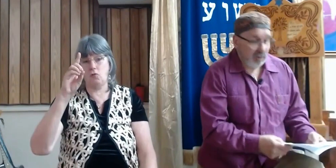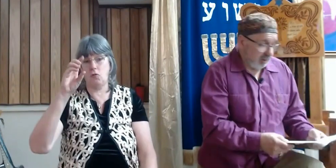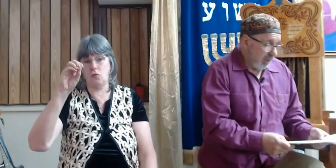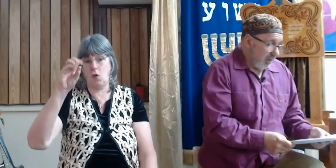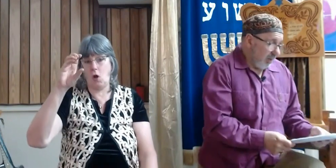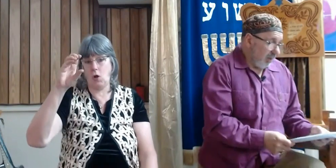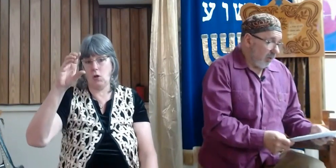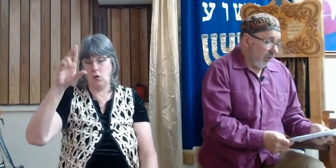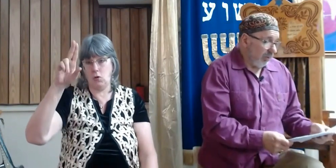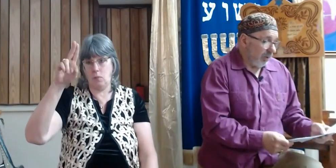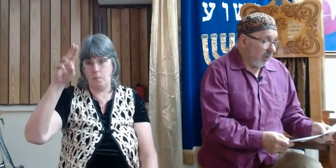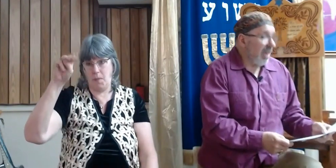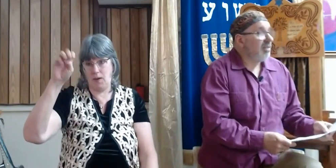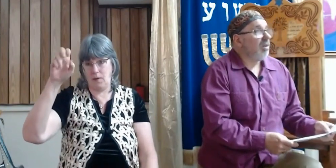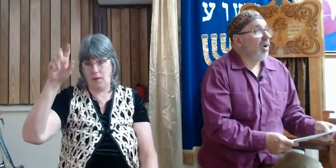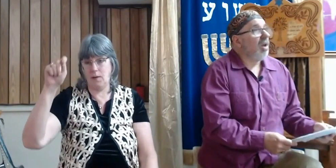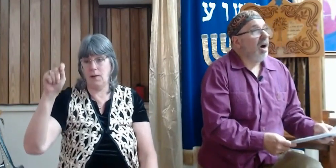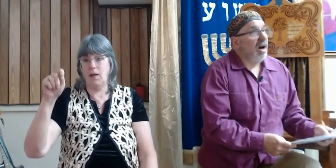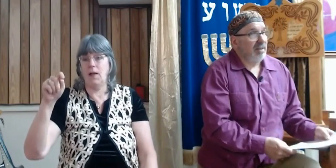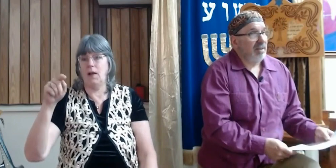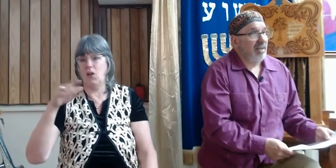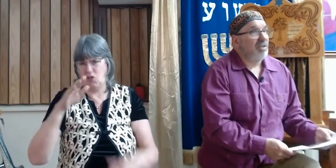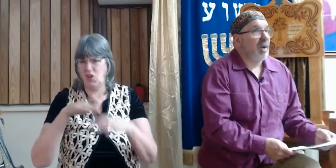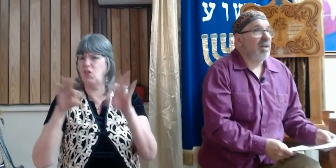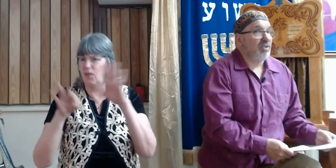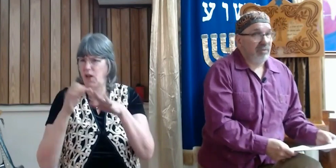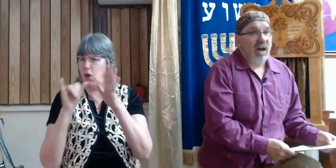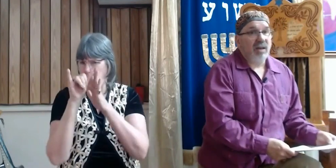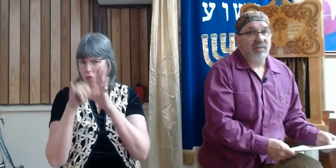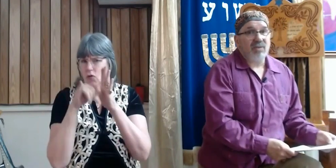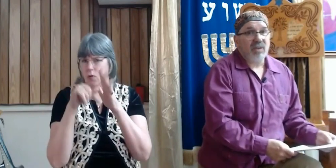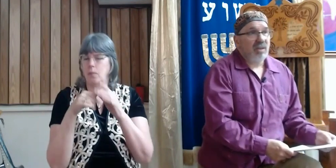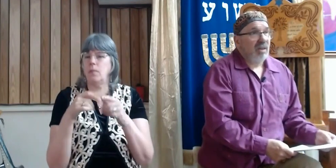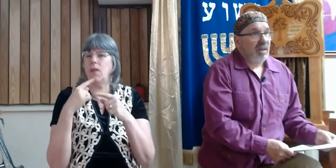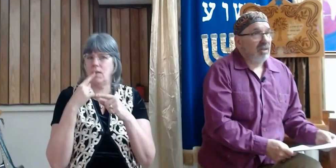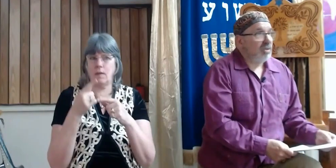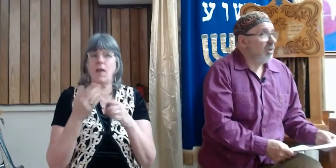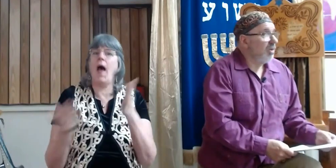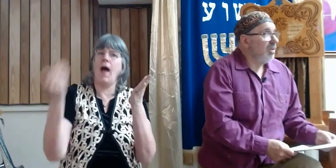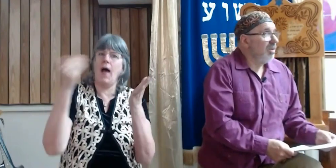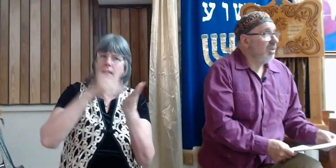YouTube. It's called Against All Art, Israel Survives.